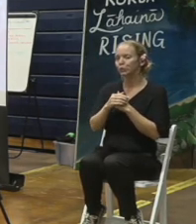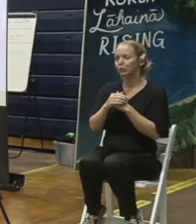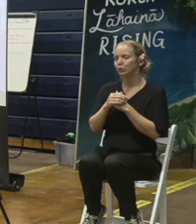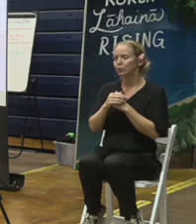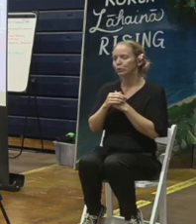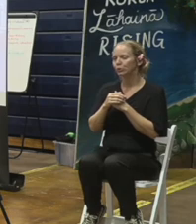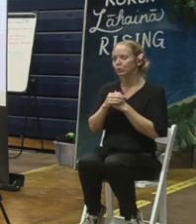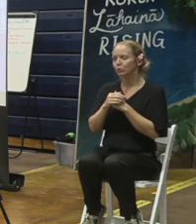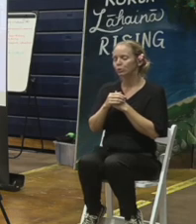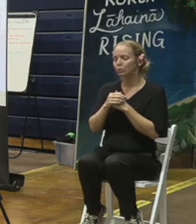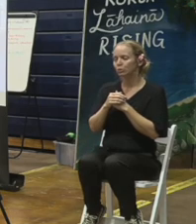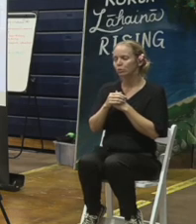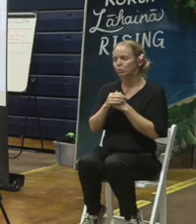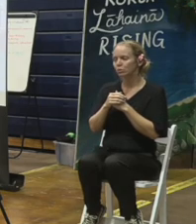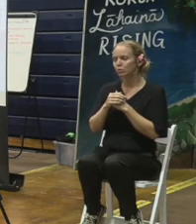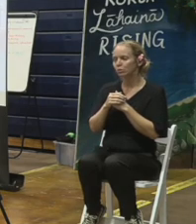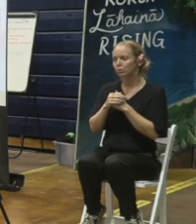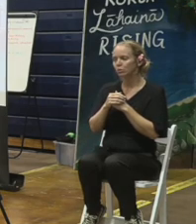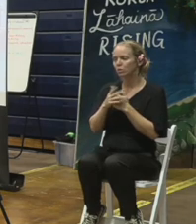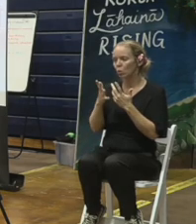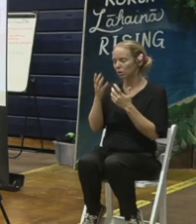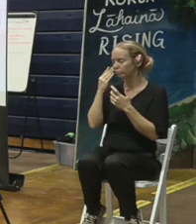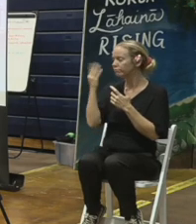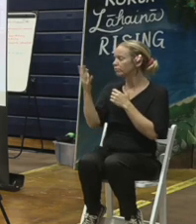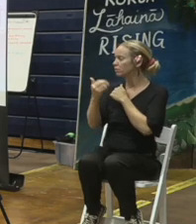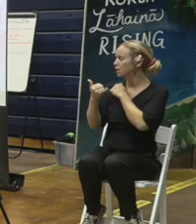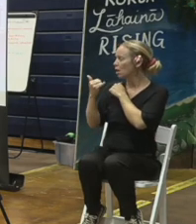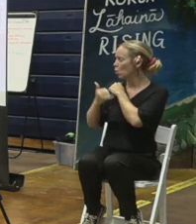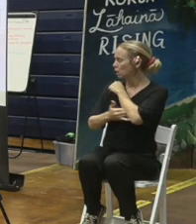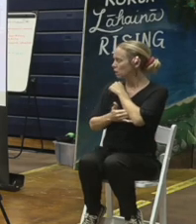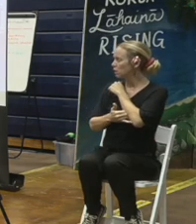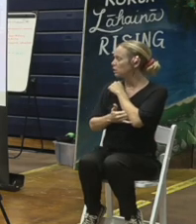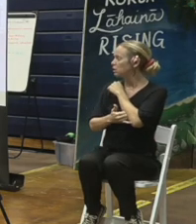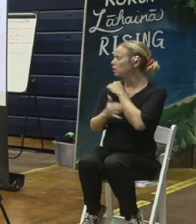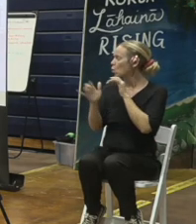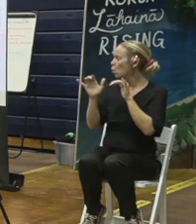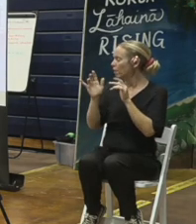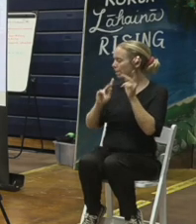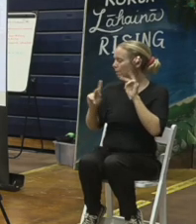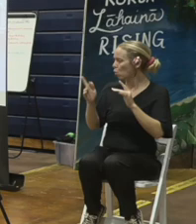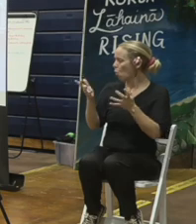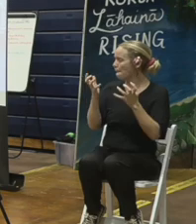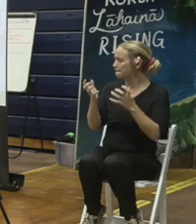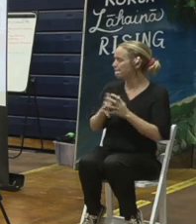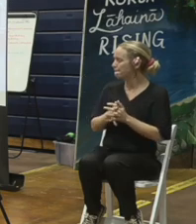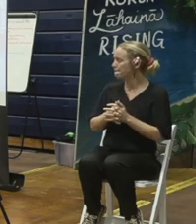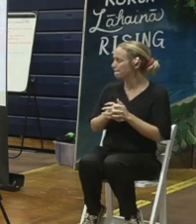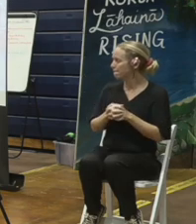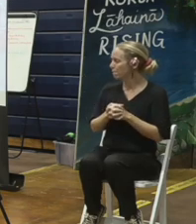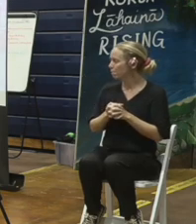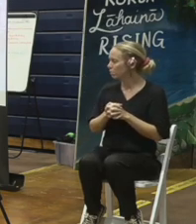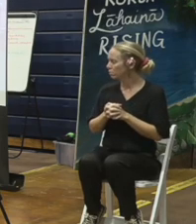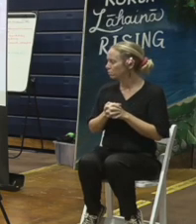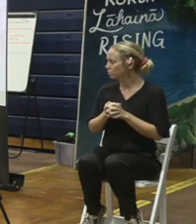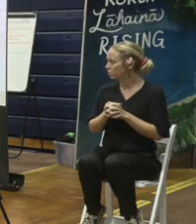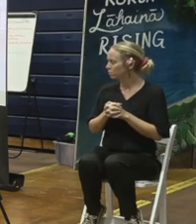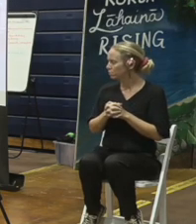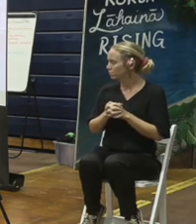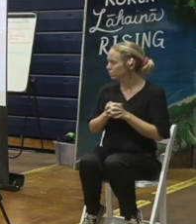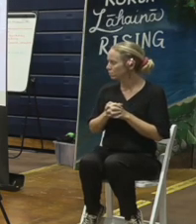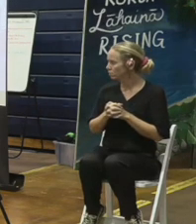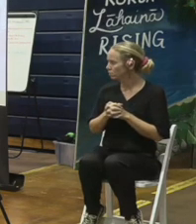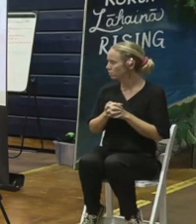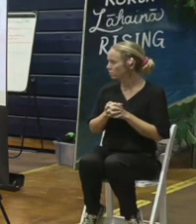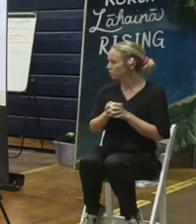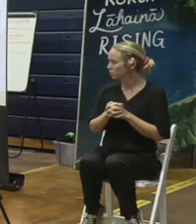sharing with our county so that they know exactly what our people want so one of the questions